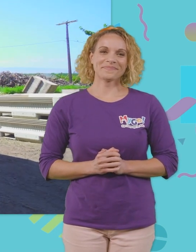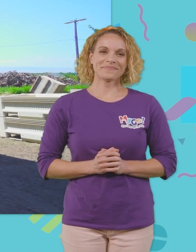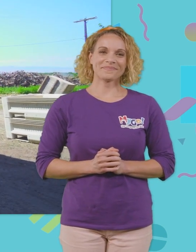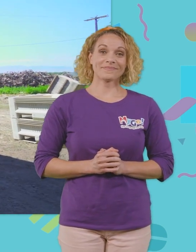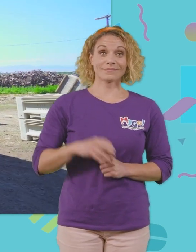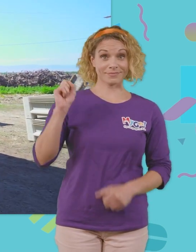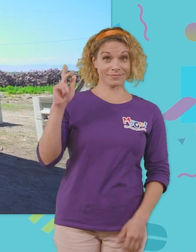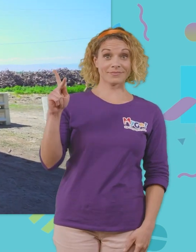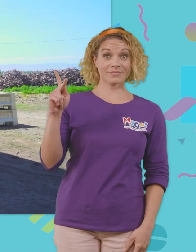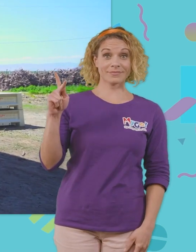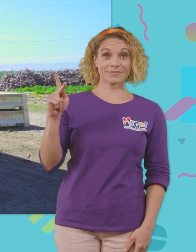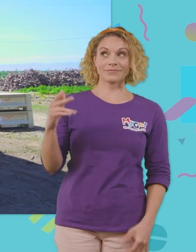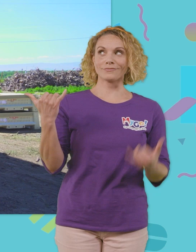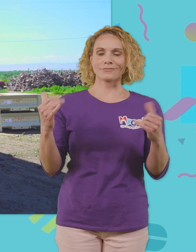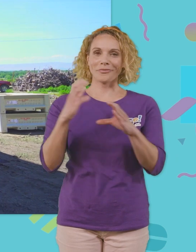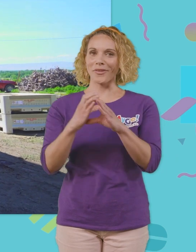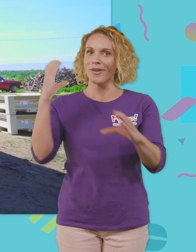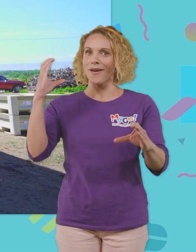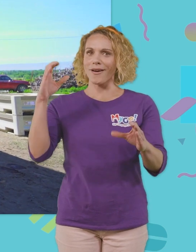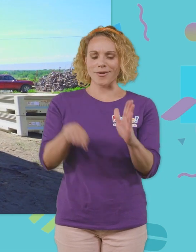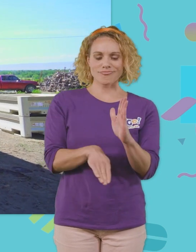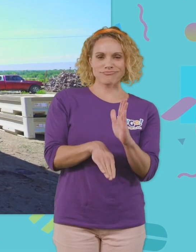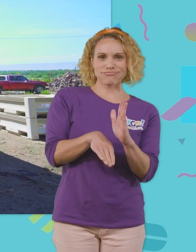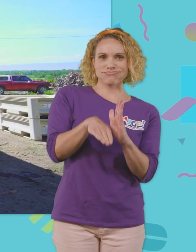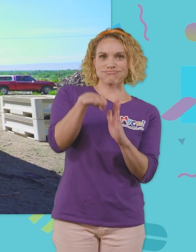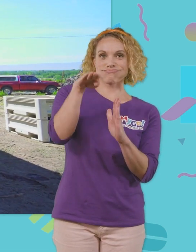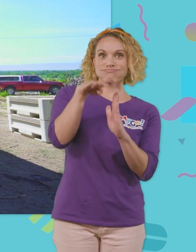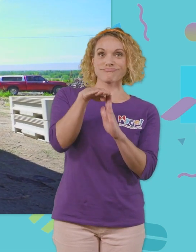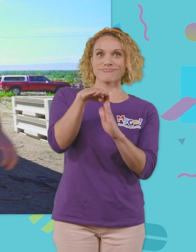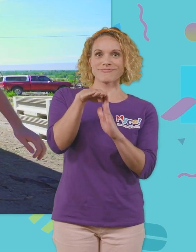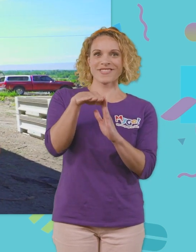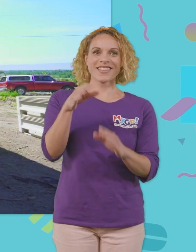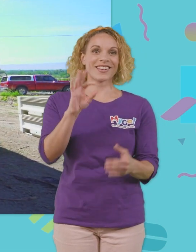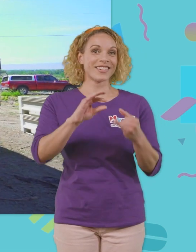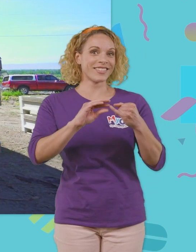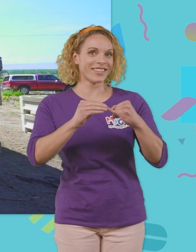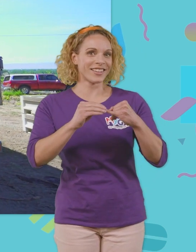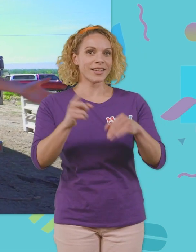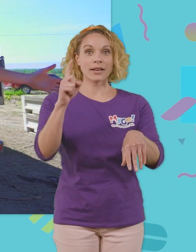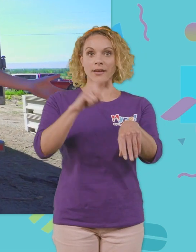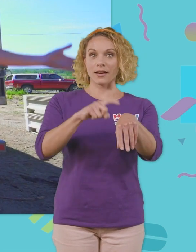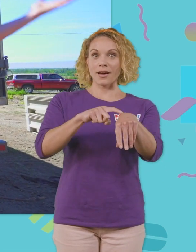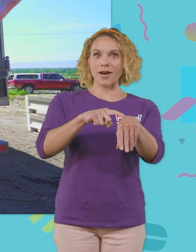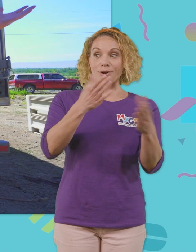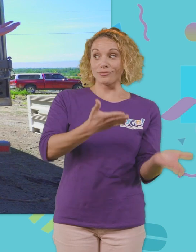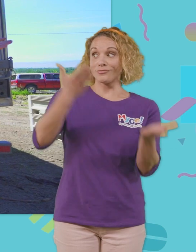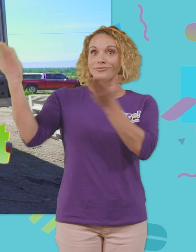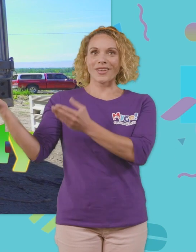All right, now the truck is full of cherries. Now it's time for the truck to take it to the packing facility.